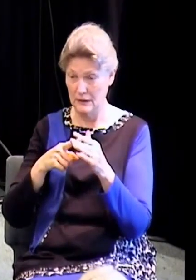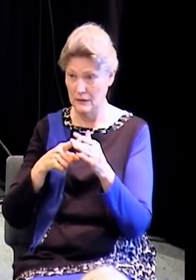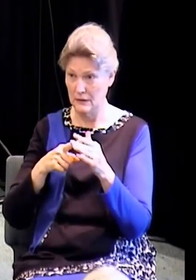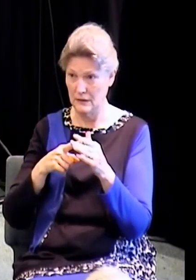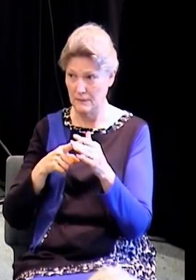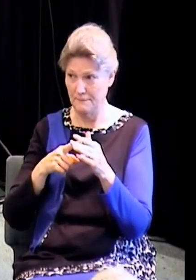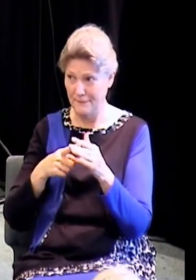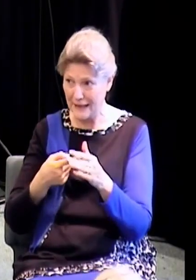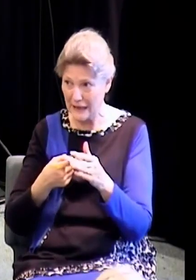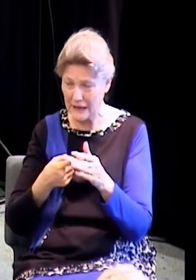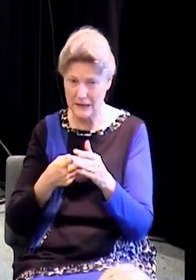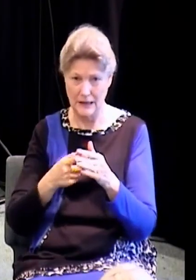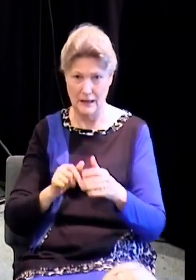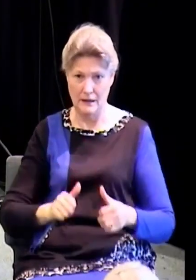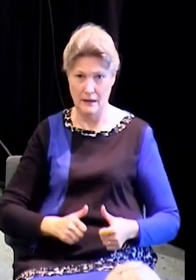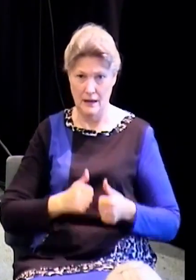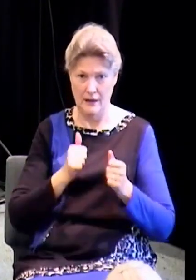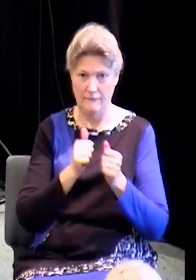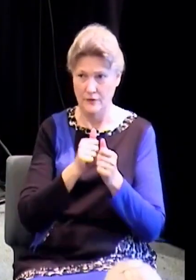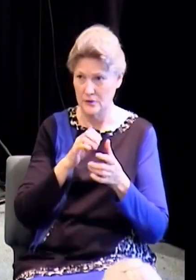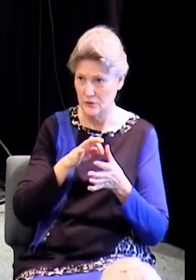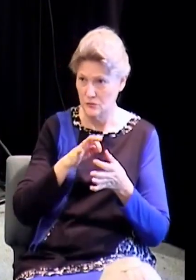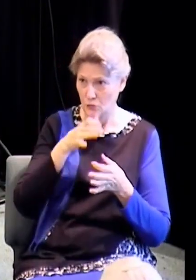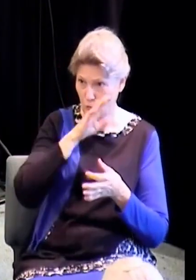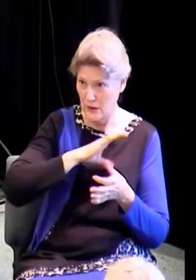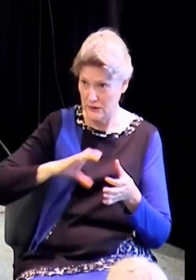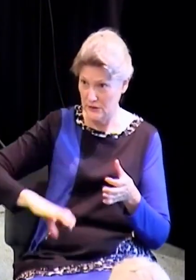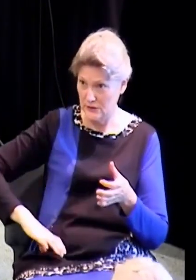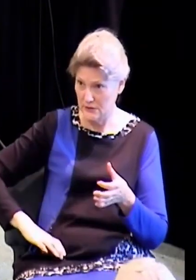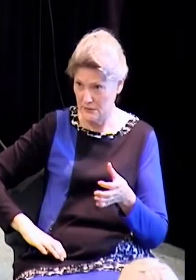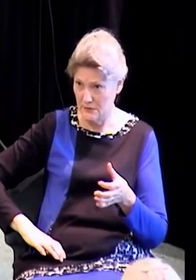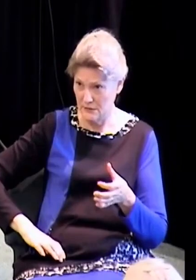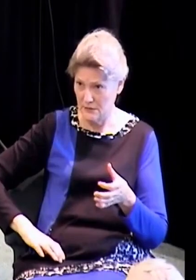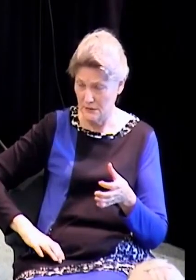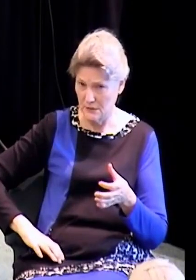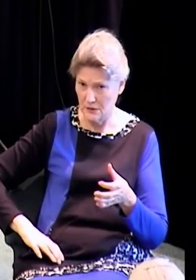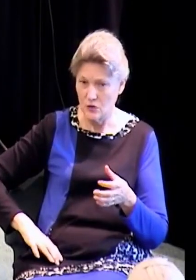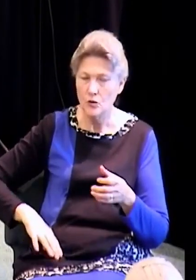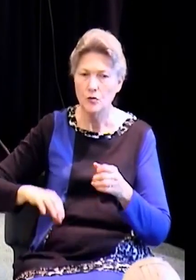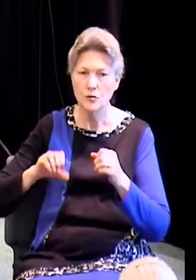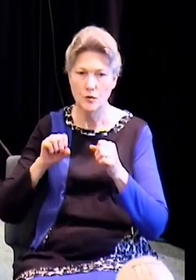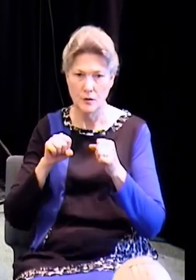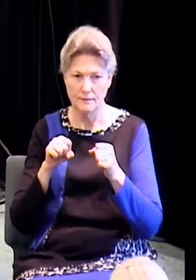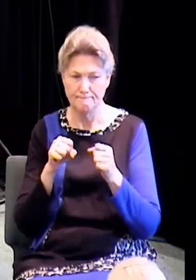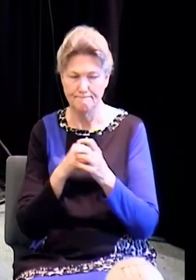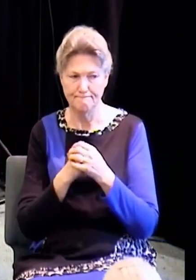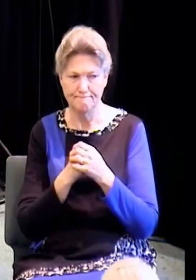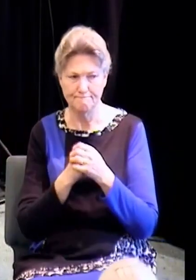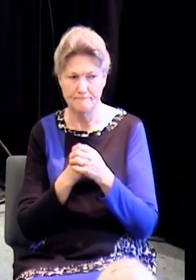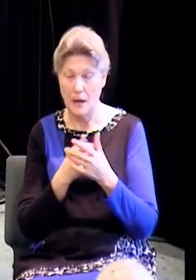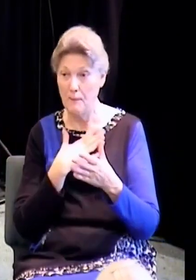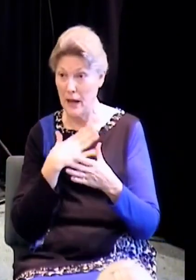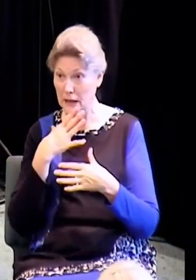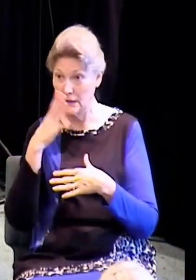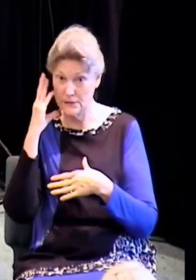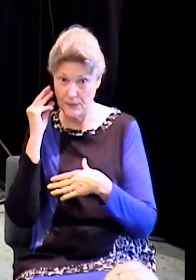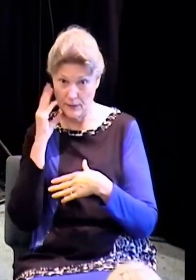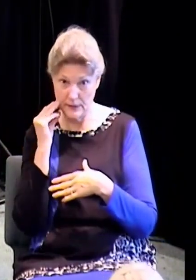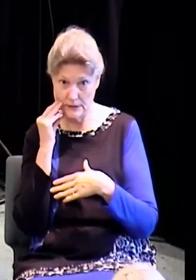but, but it happened to me. I walked into a church like this and it was like, there was a force field or